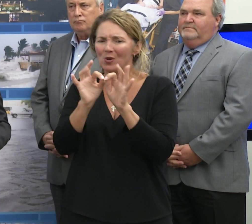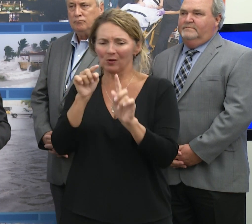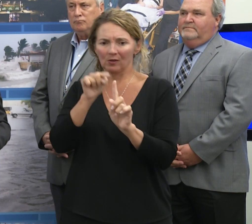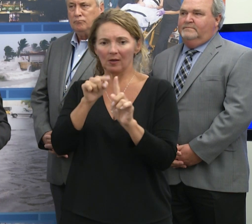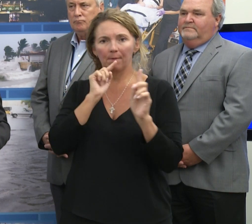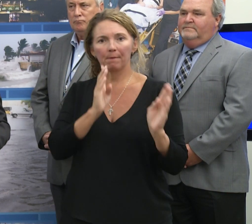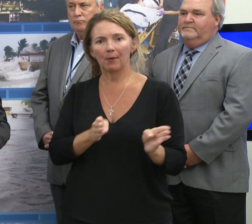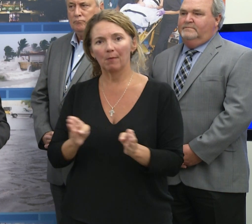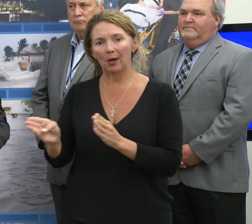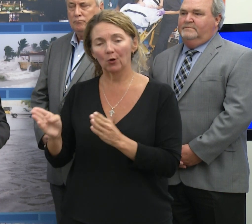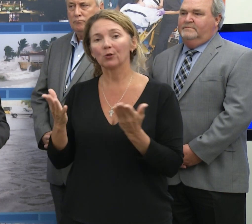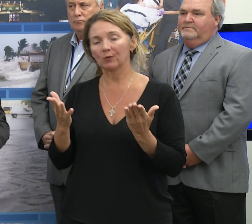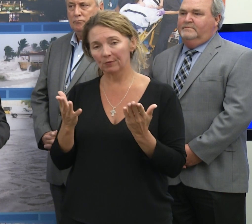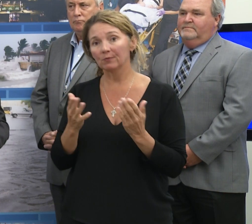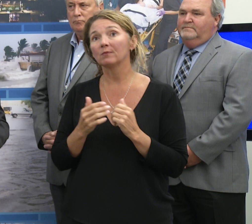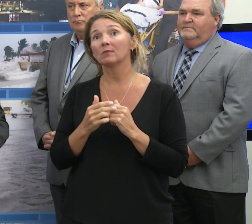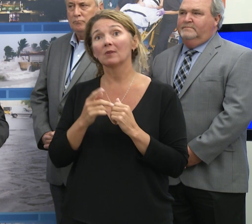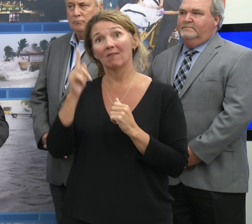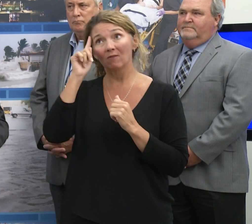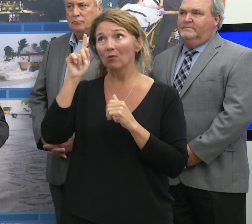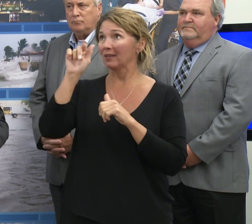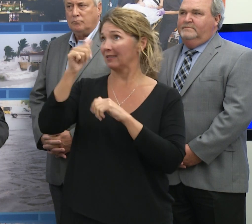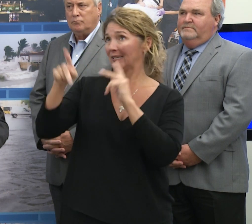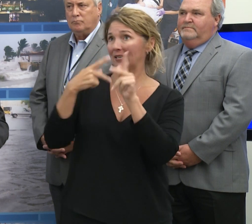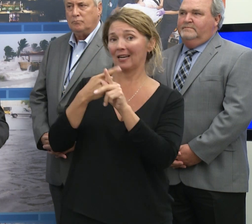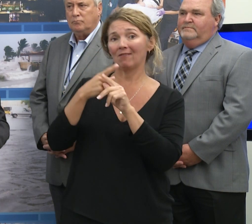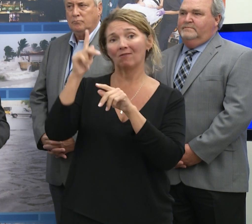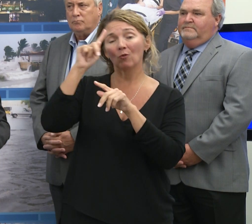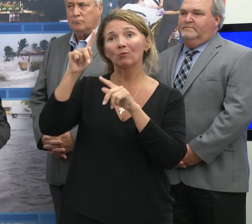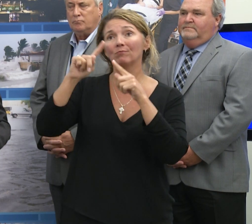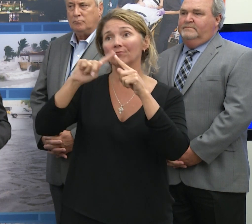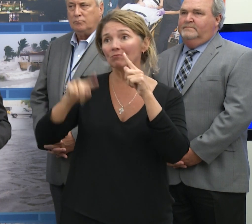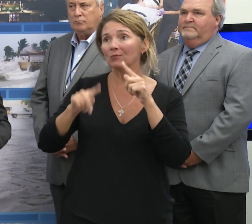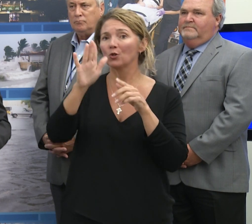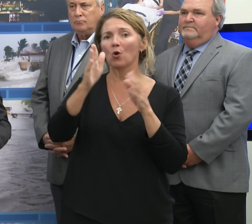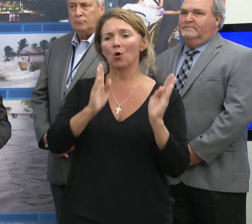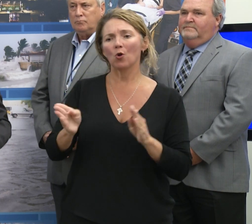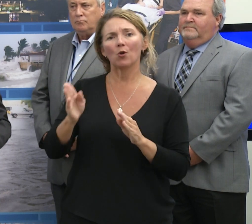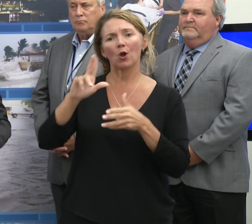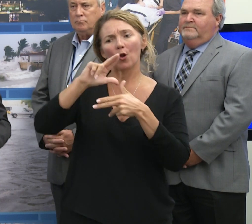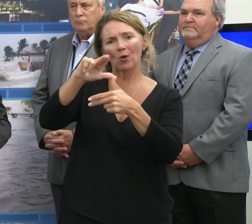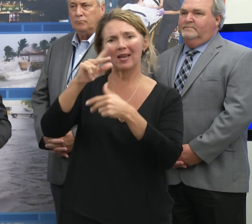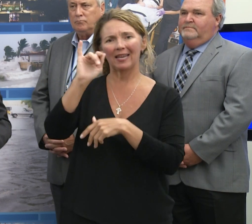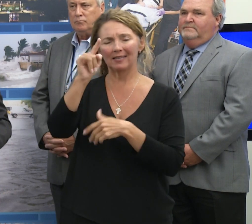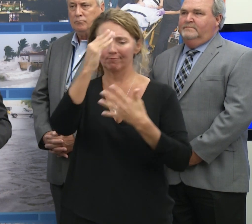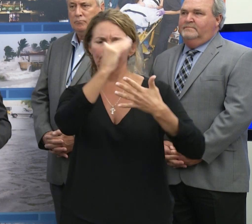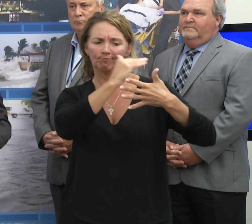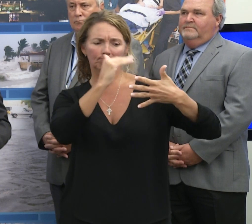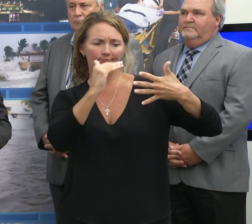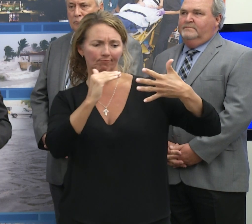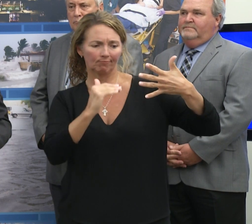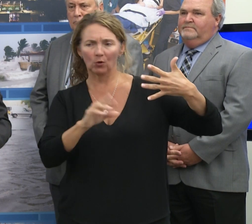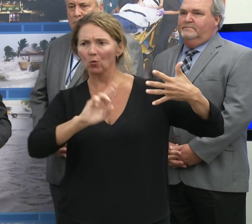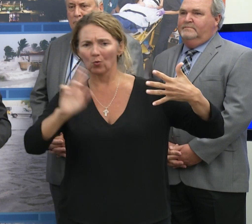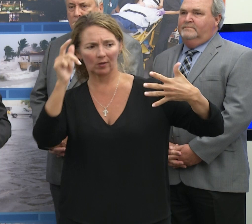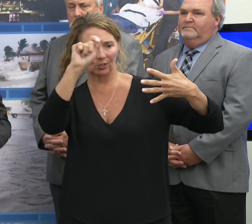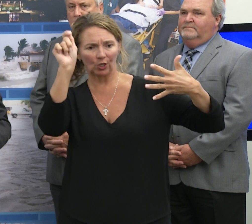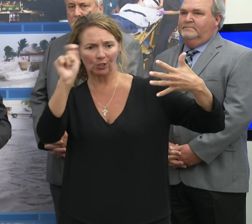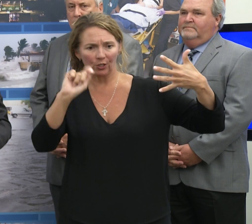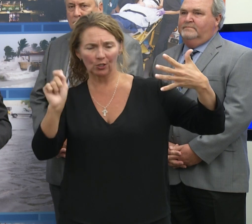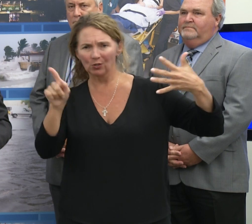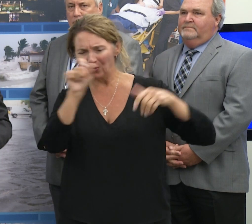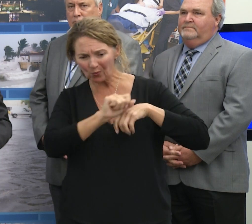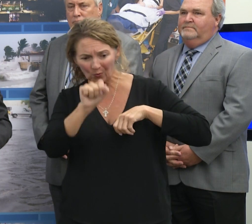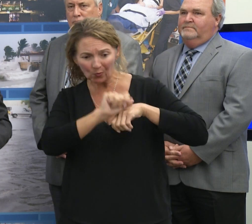for a storm and you prepare your hurricane kit and you make your lists and you do all of your due